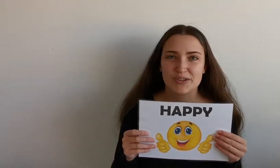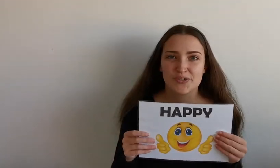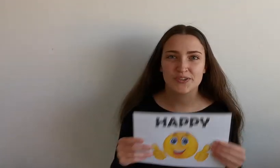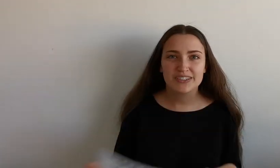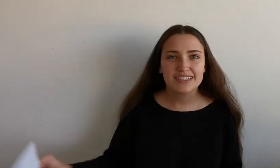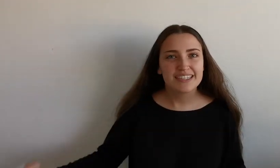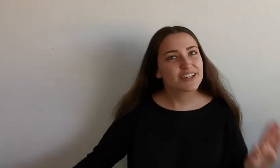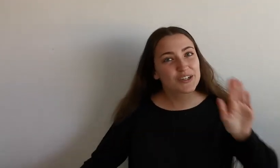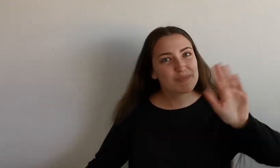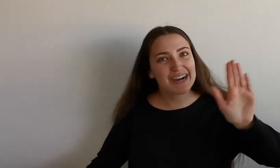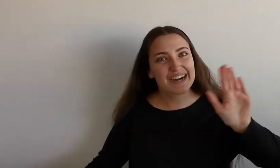you. Goodbye!